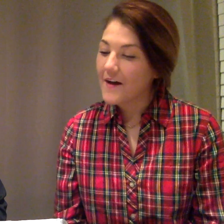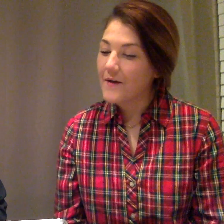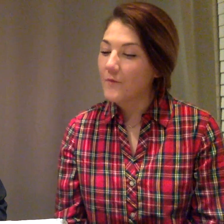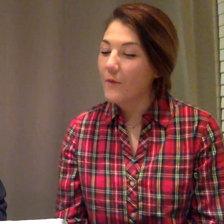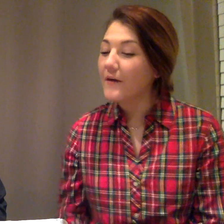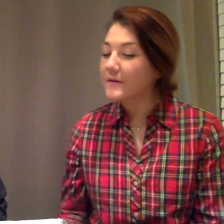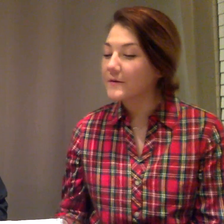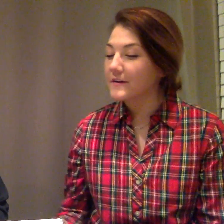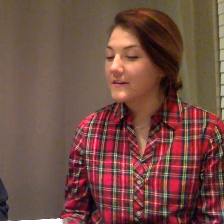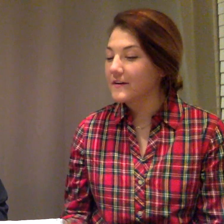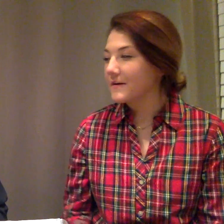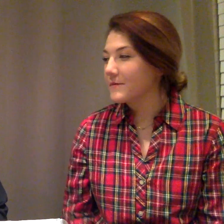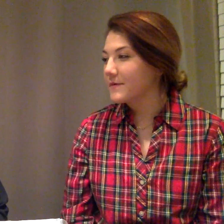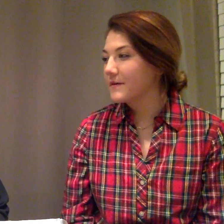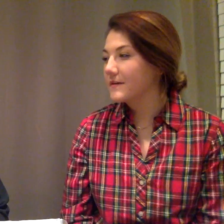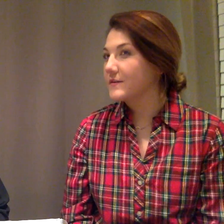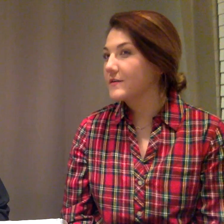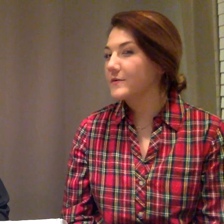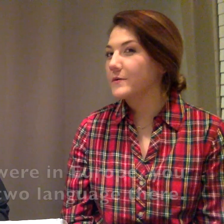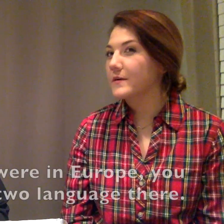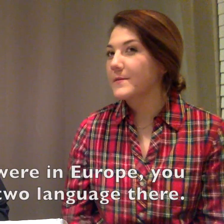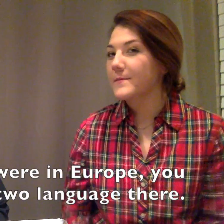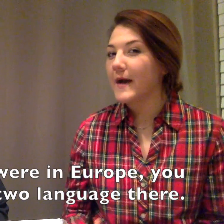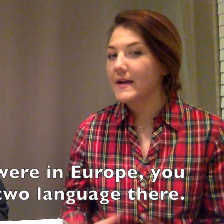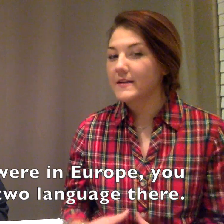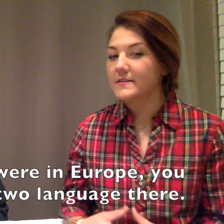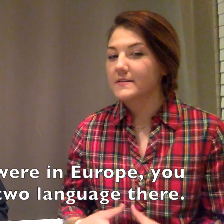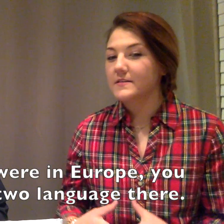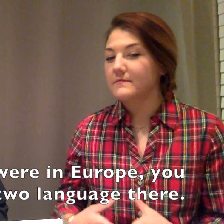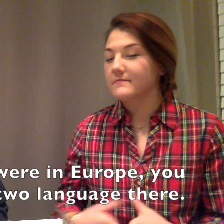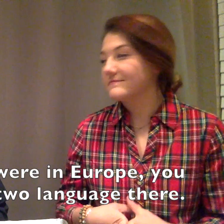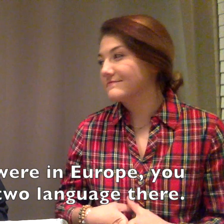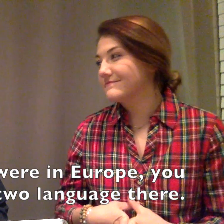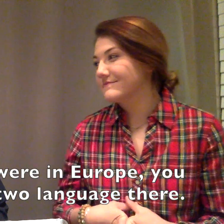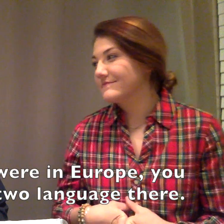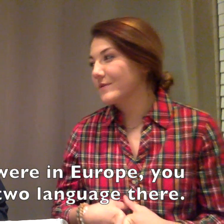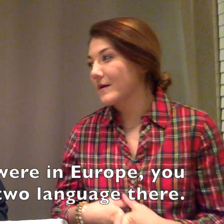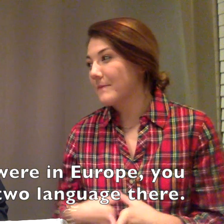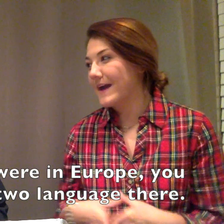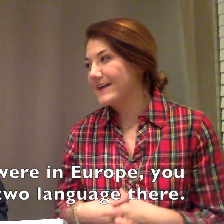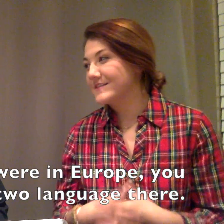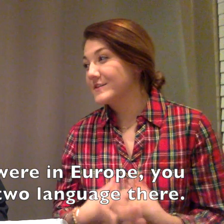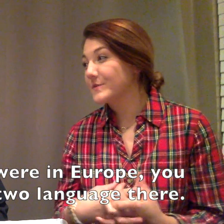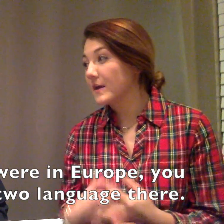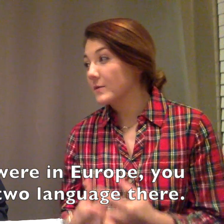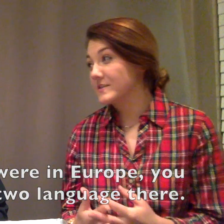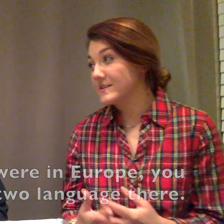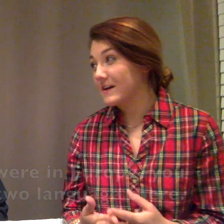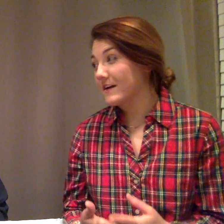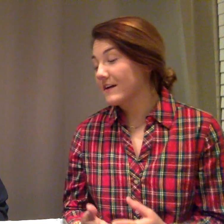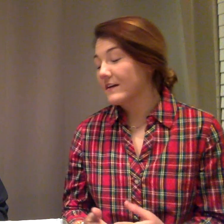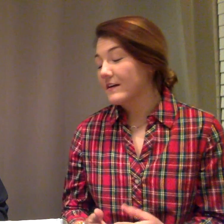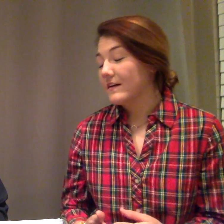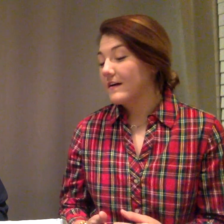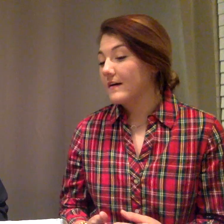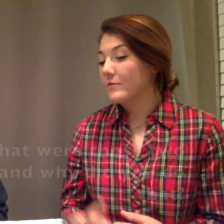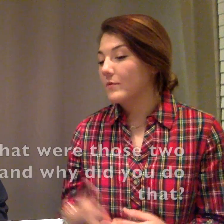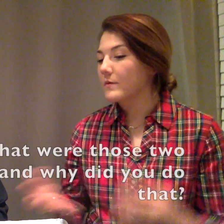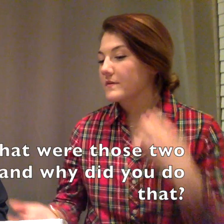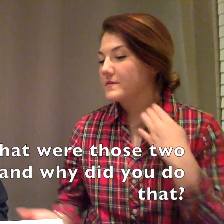While you were in Europe, you combined two languages there. What were those